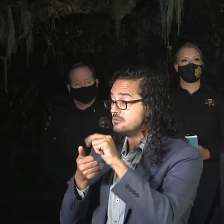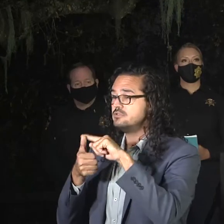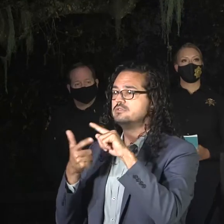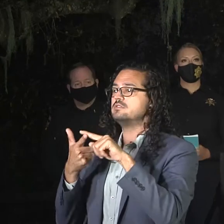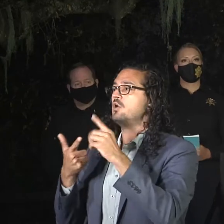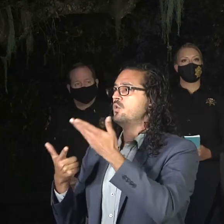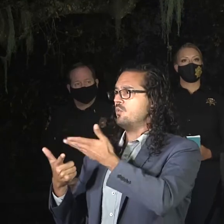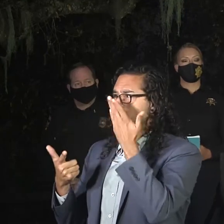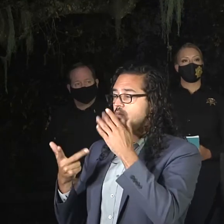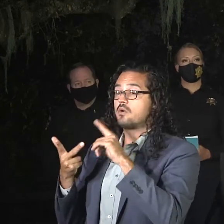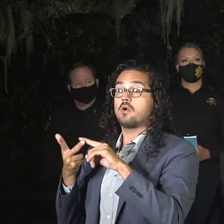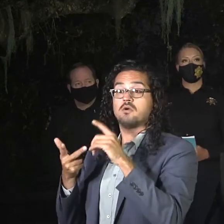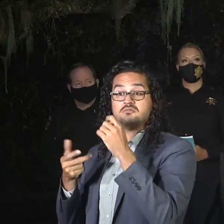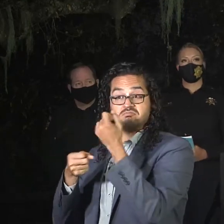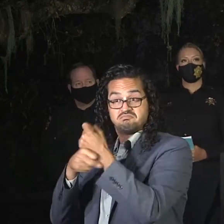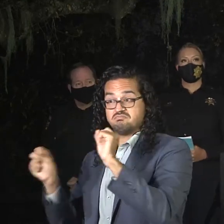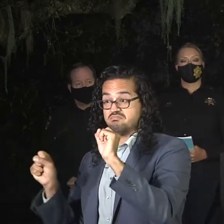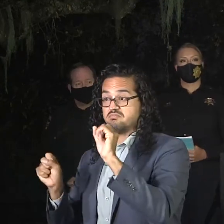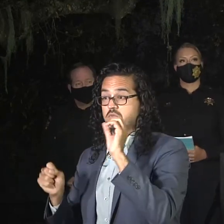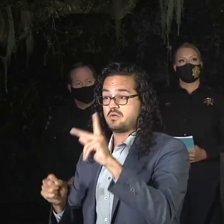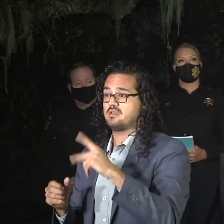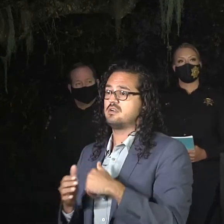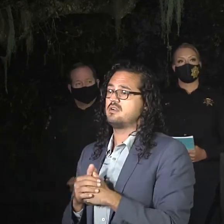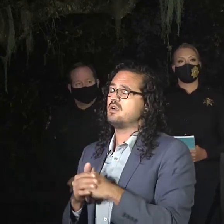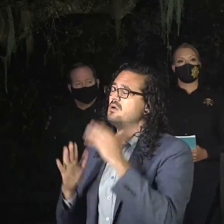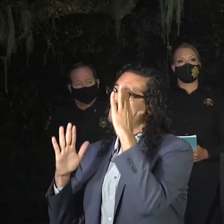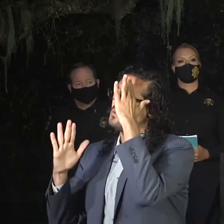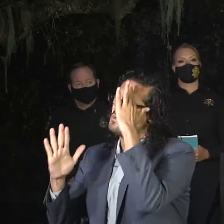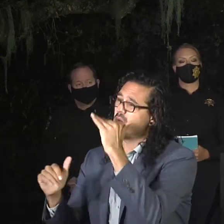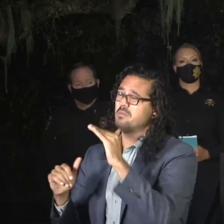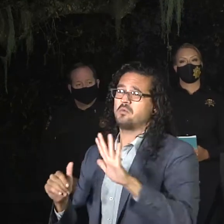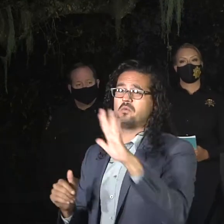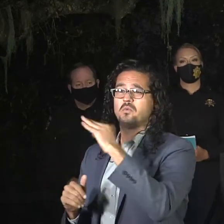hopefully not destroyed. Thank you.